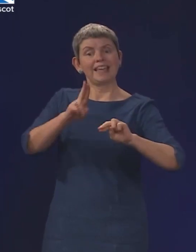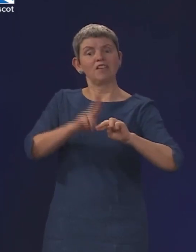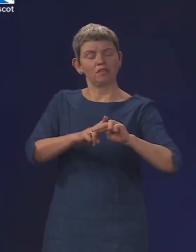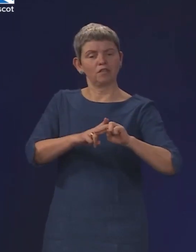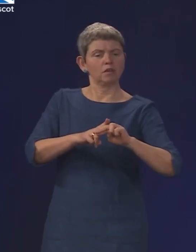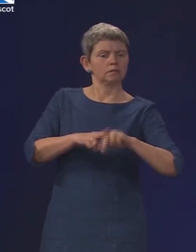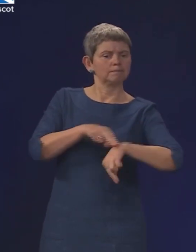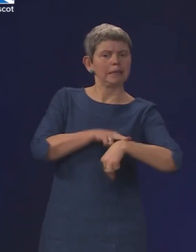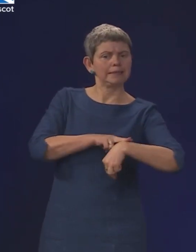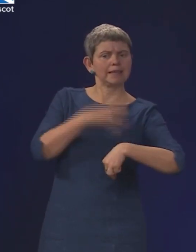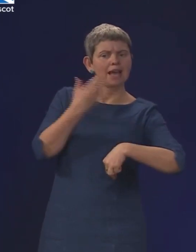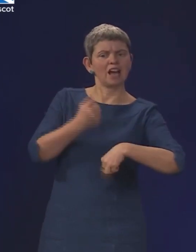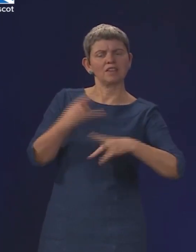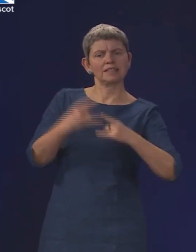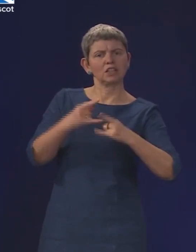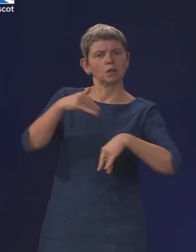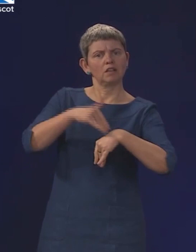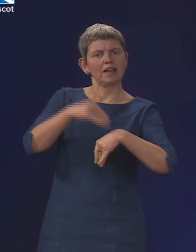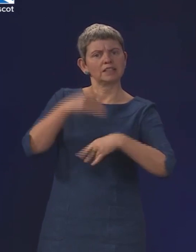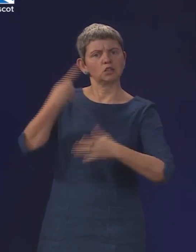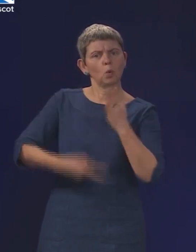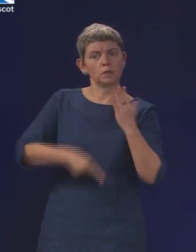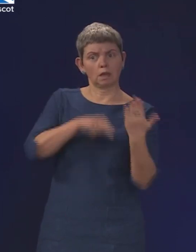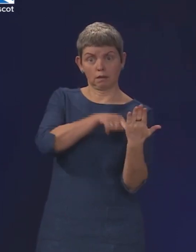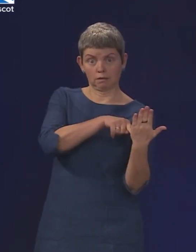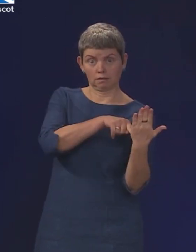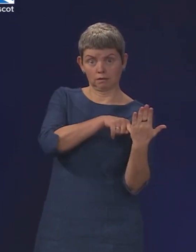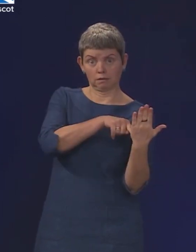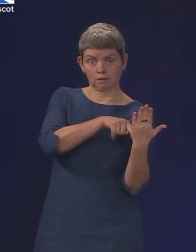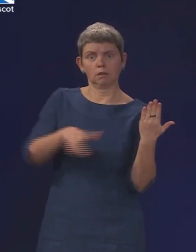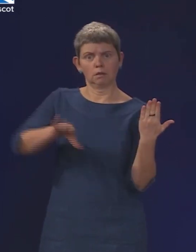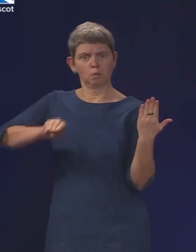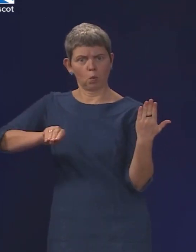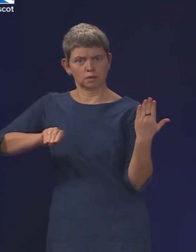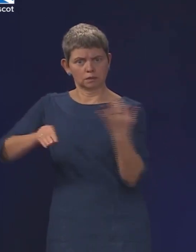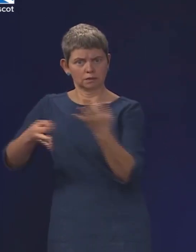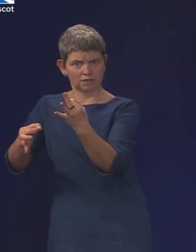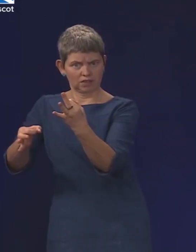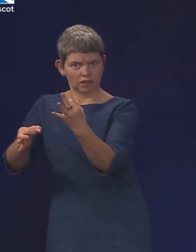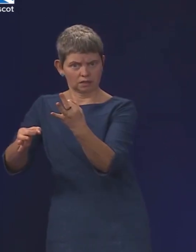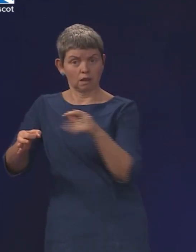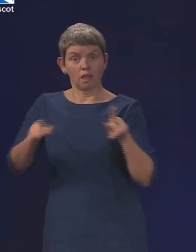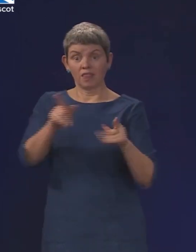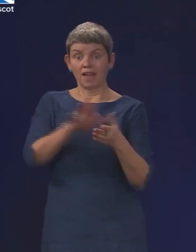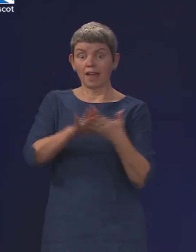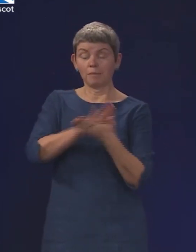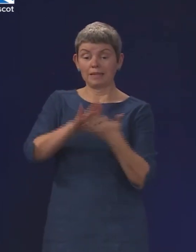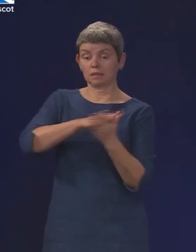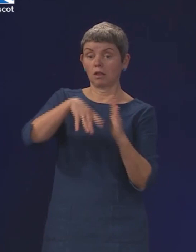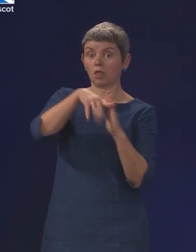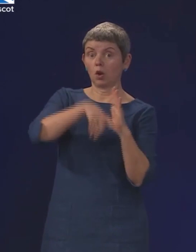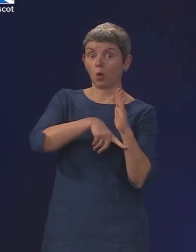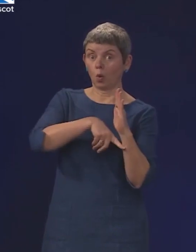actually are a strengthening of the law around that, if that law comes into